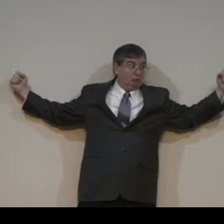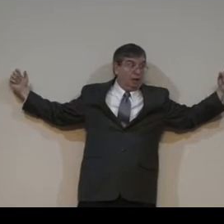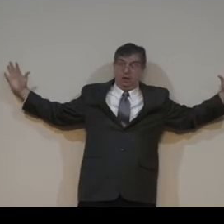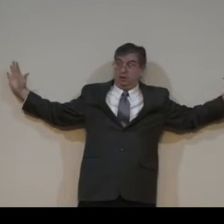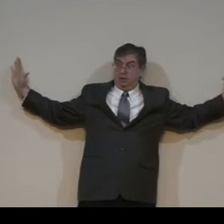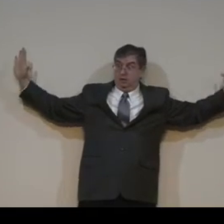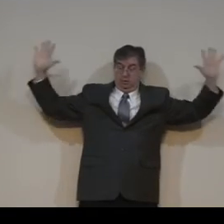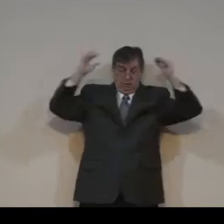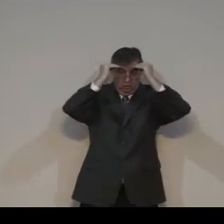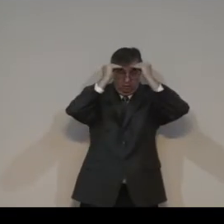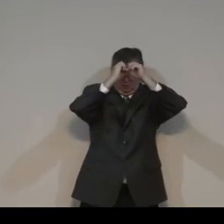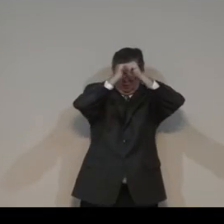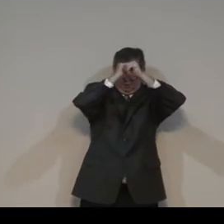to get the difference, right?